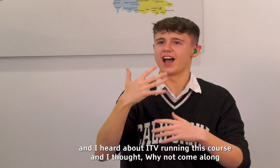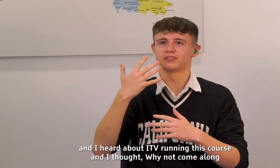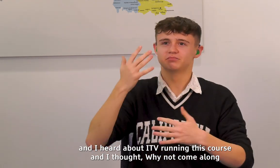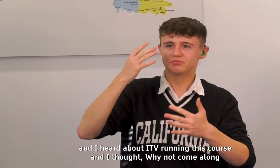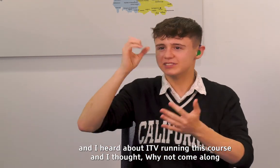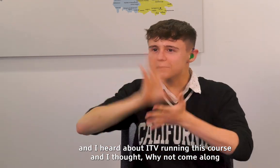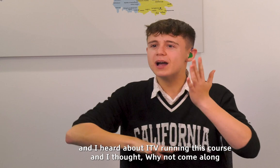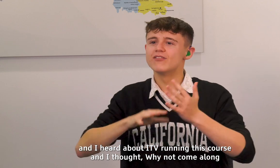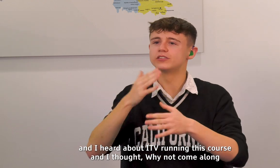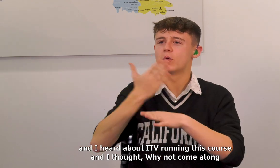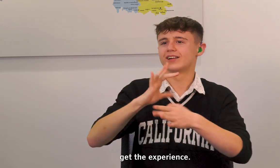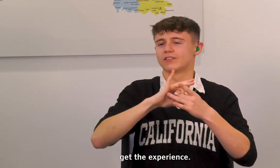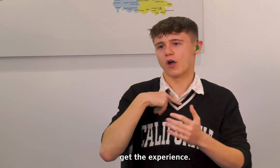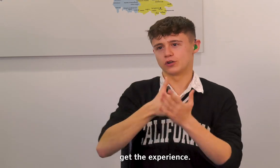not come along, get the experience.